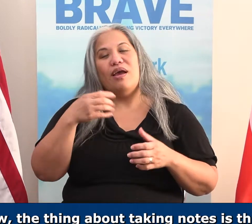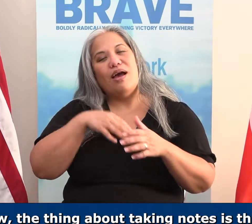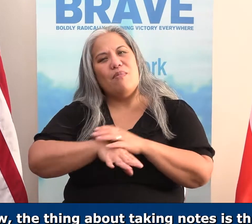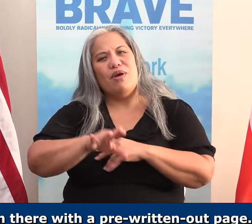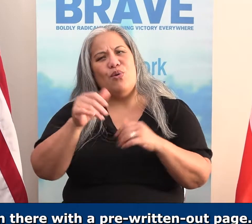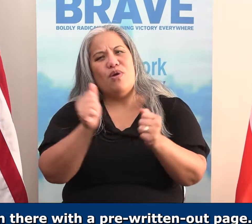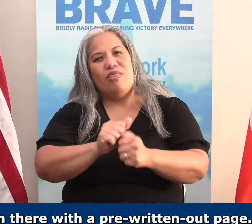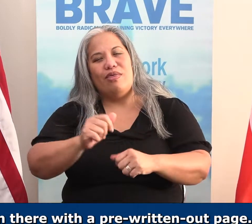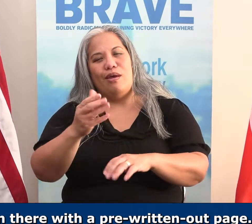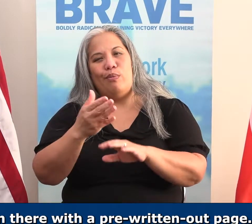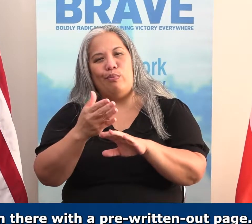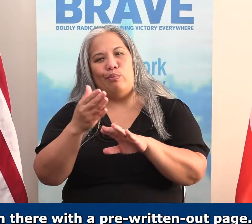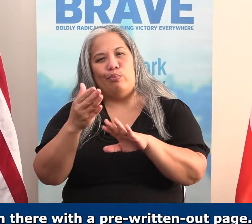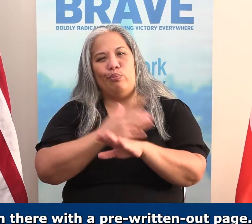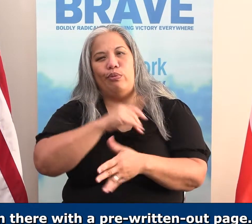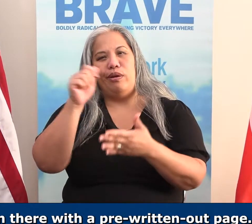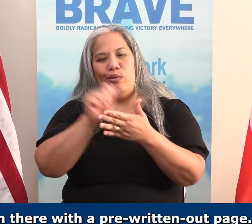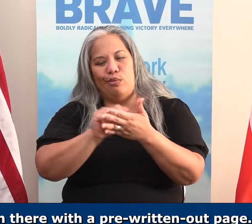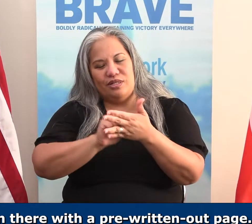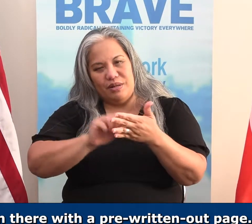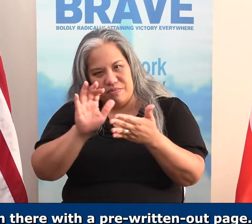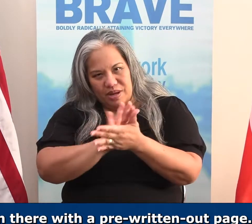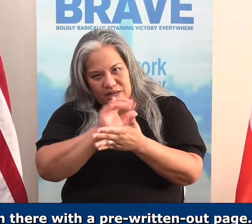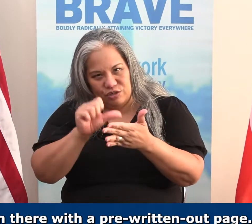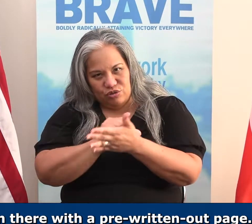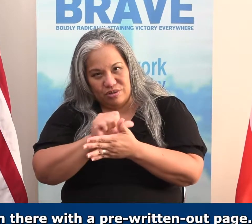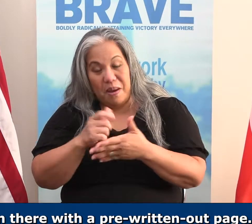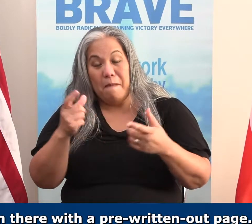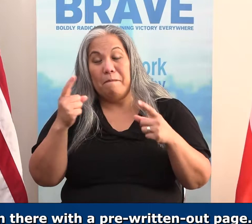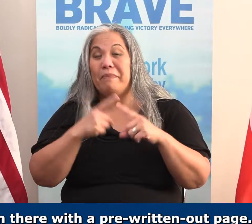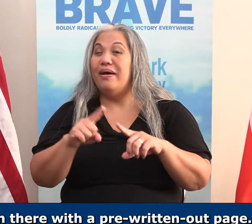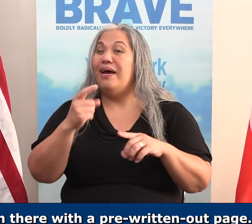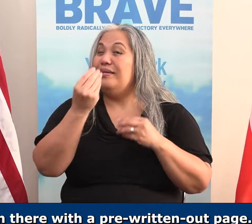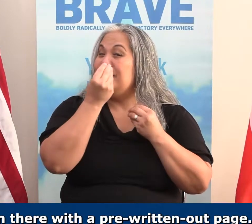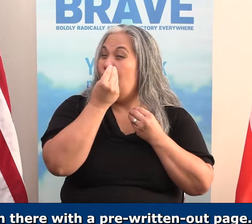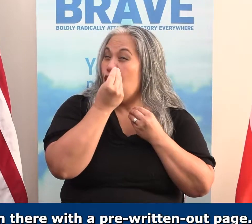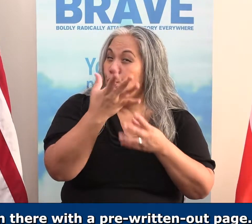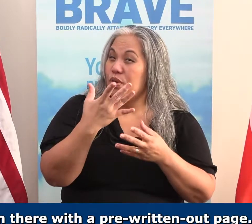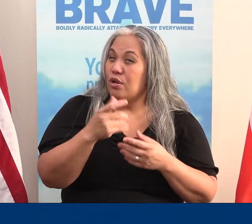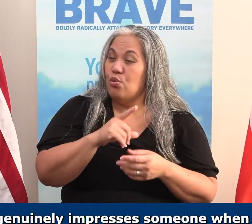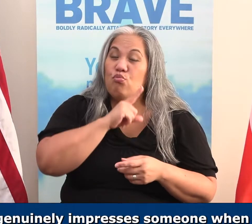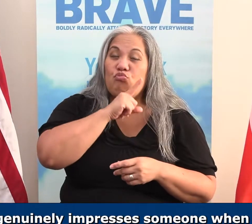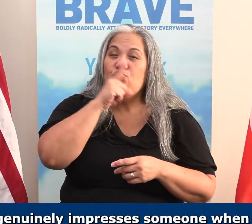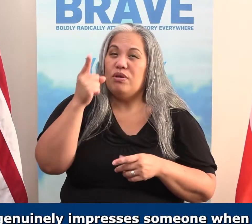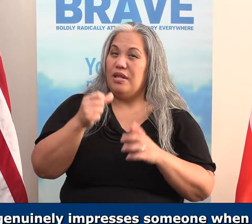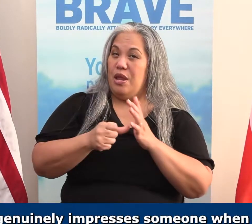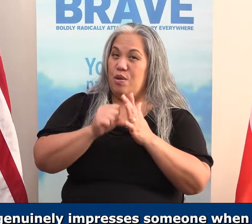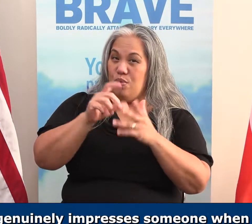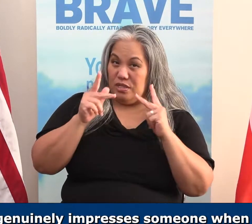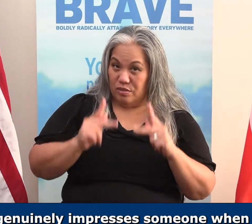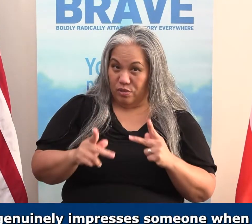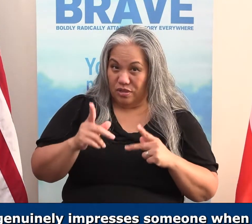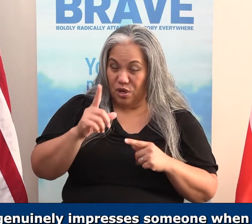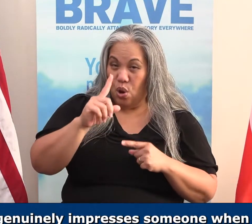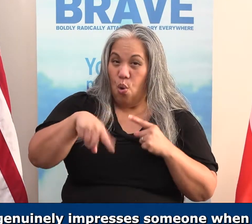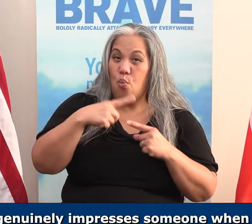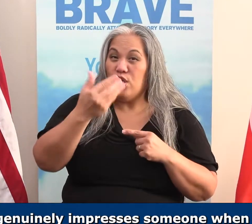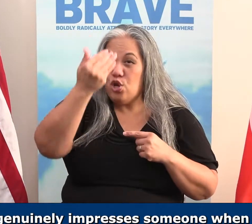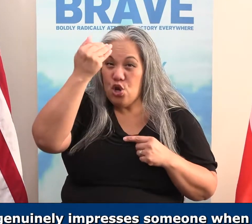you can come in there with a pre-written out page. But I'm telling you, it genuinely impresses someone when